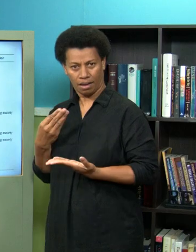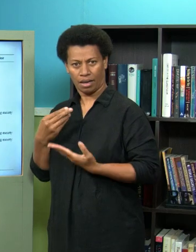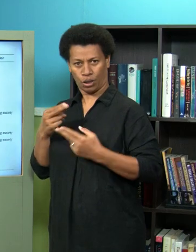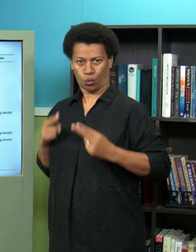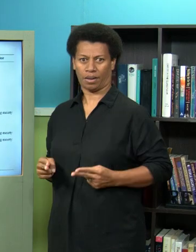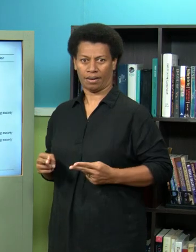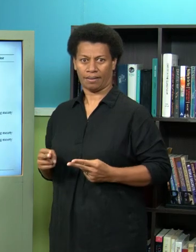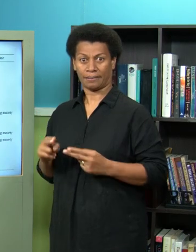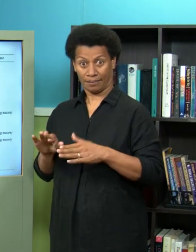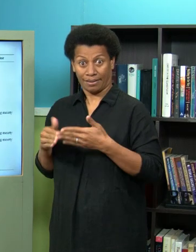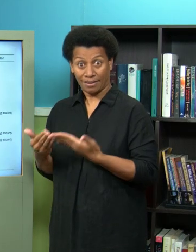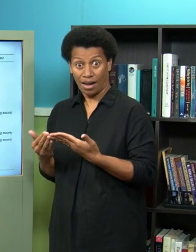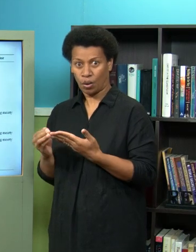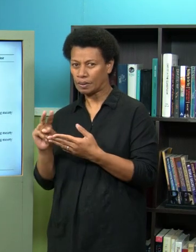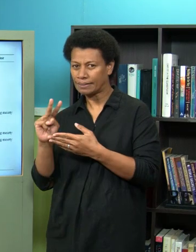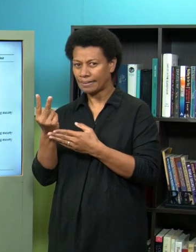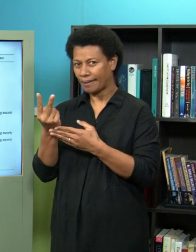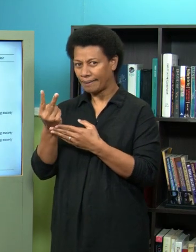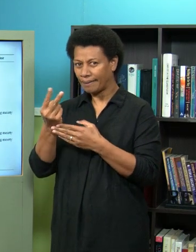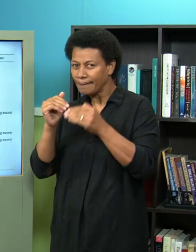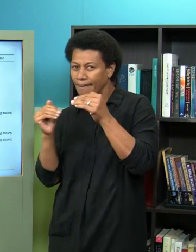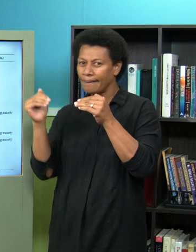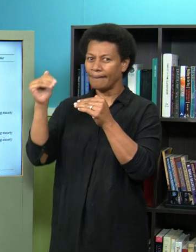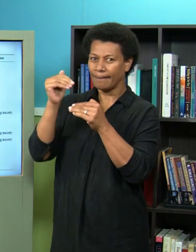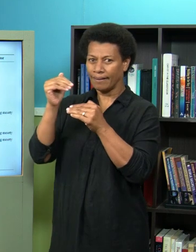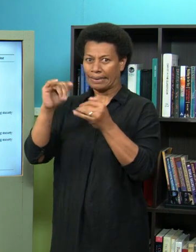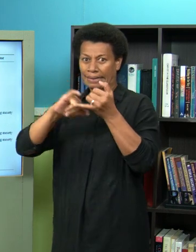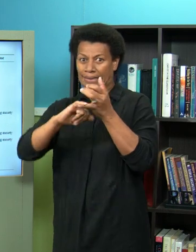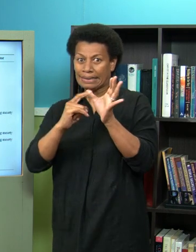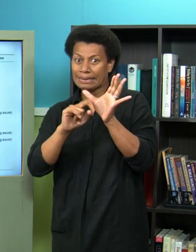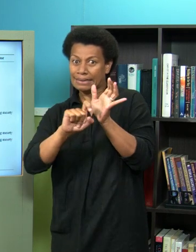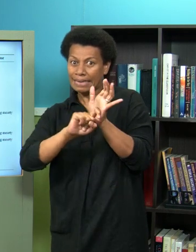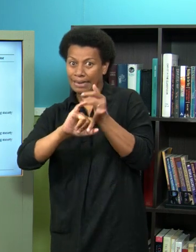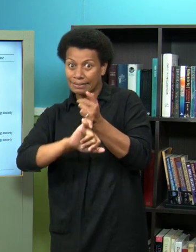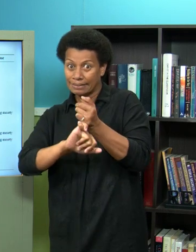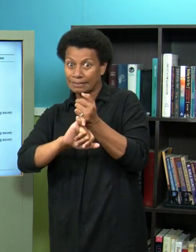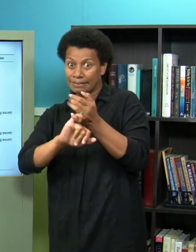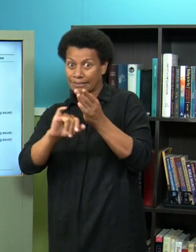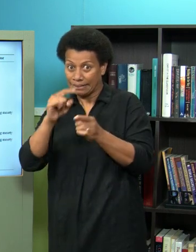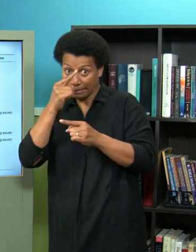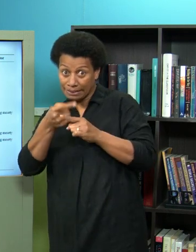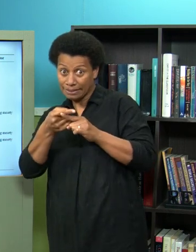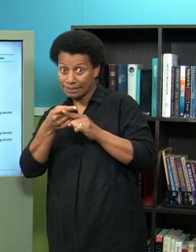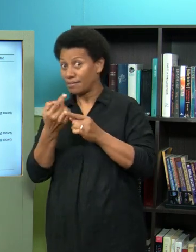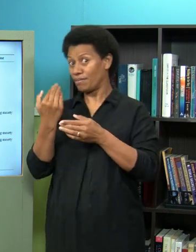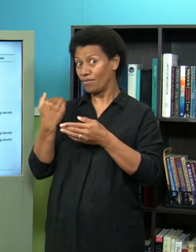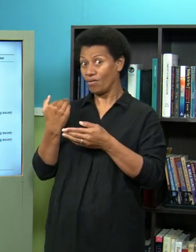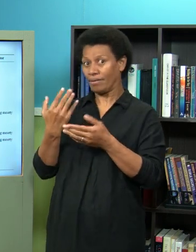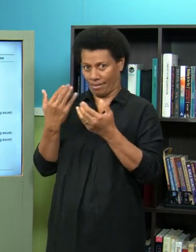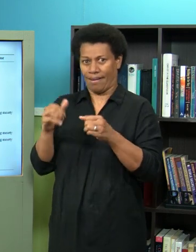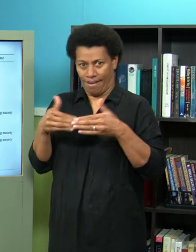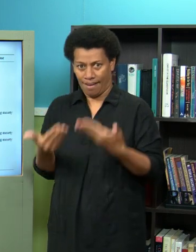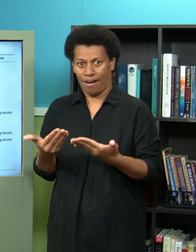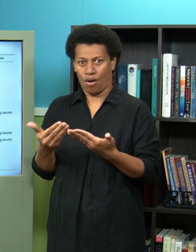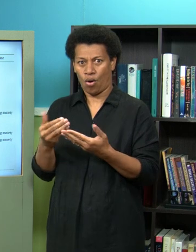version of like the SARS virus so it's in some circles referred to as SARS 2